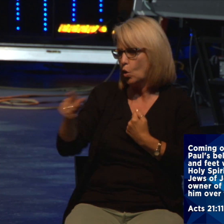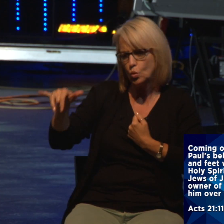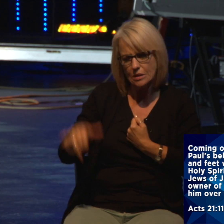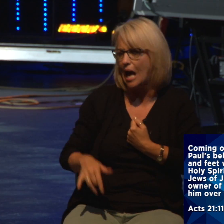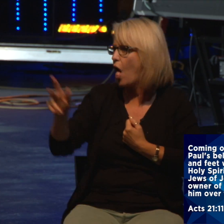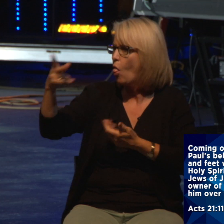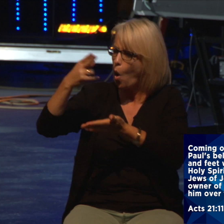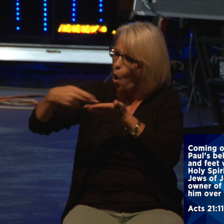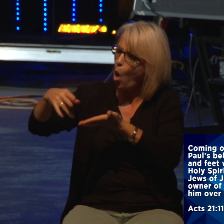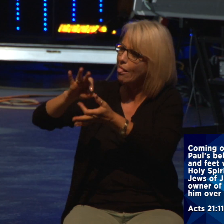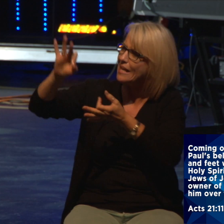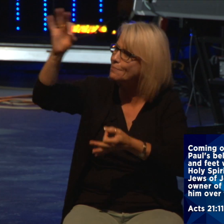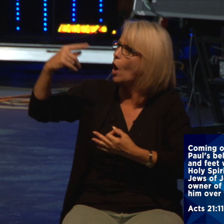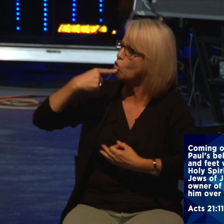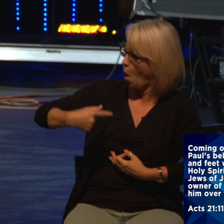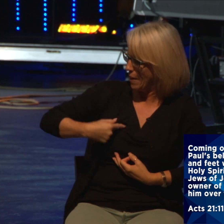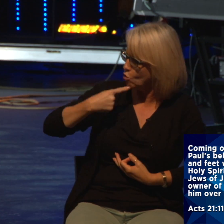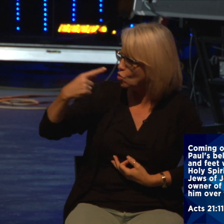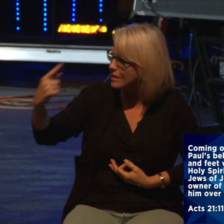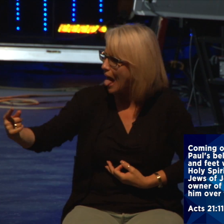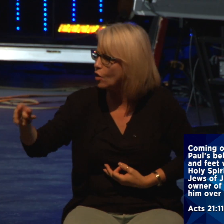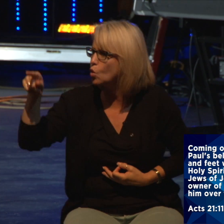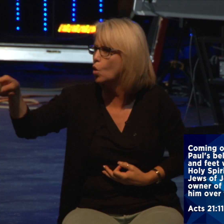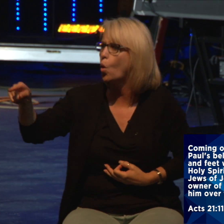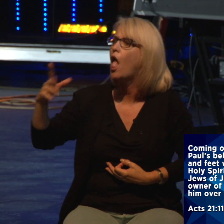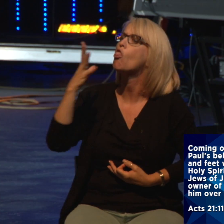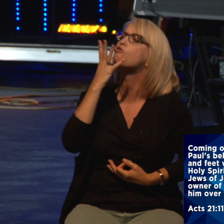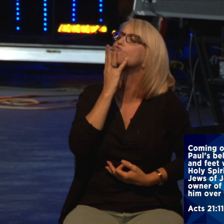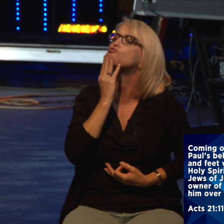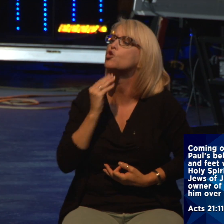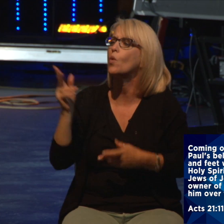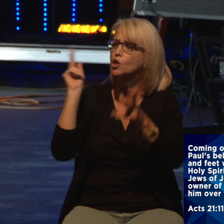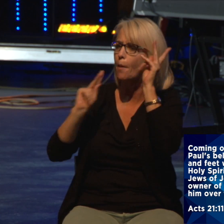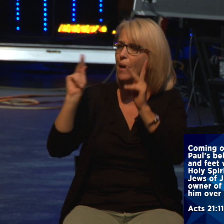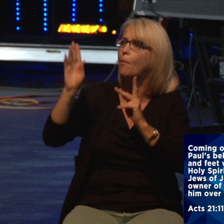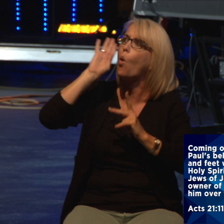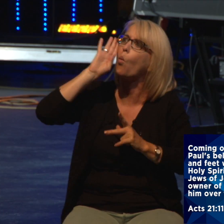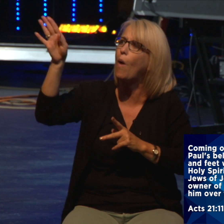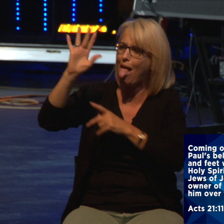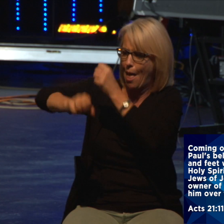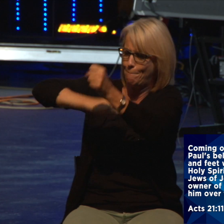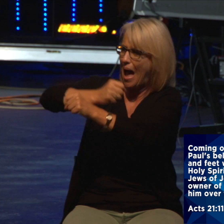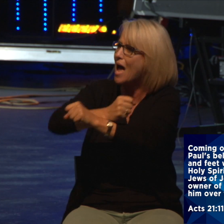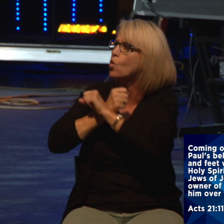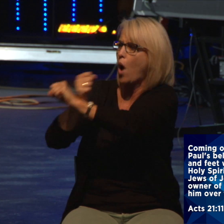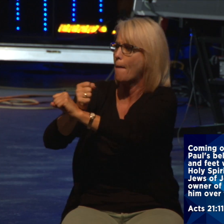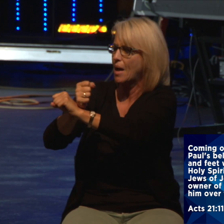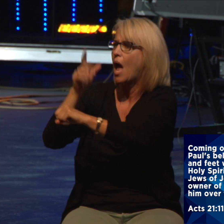says, in this way, the Jews of Jerusalem will bind the owner of this belt and will hand him over to the